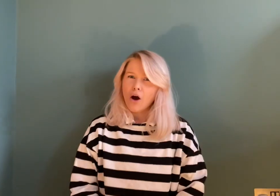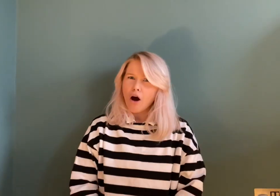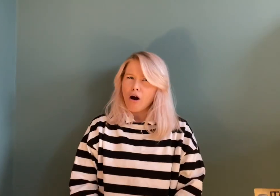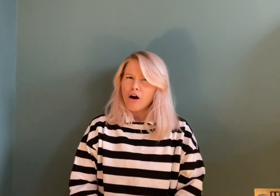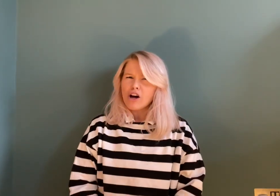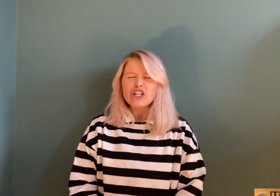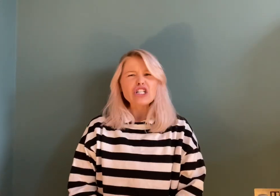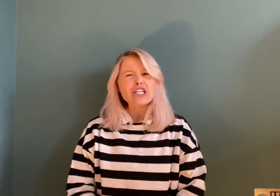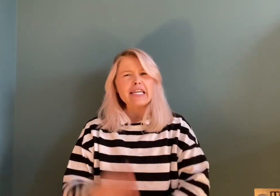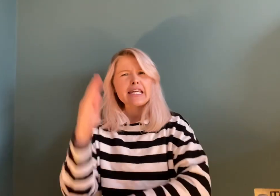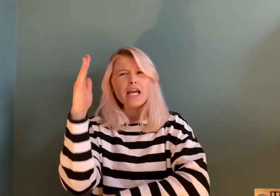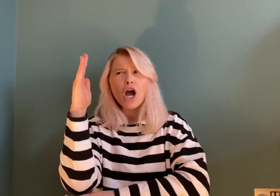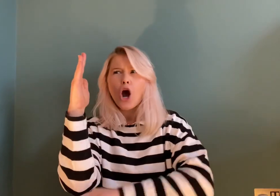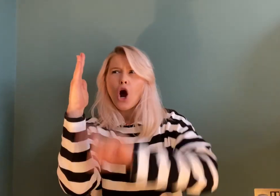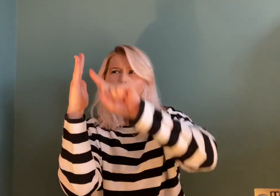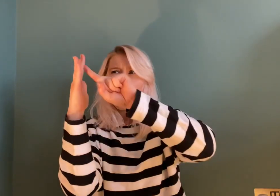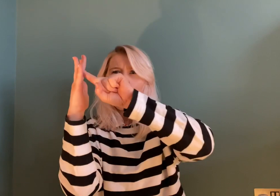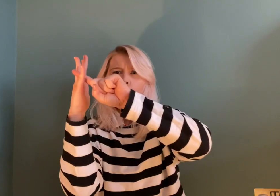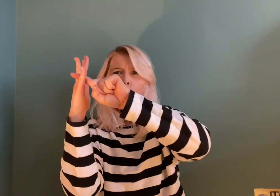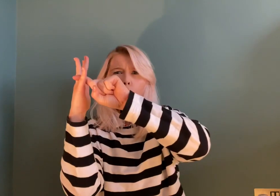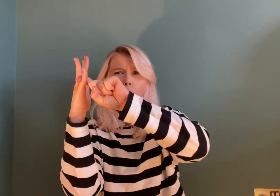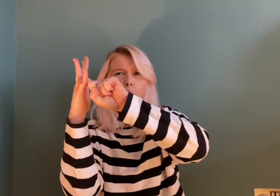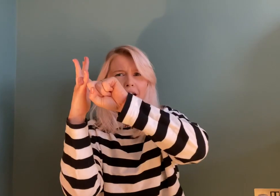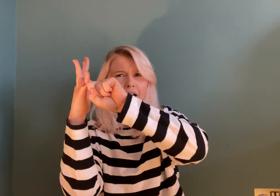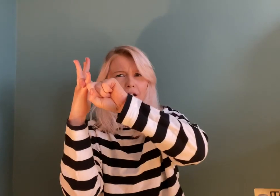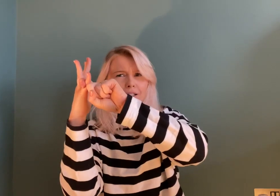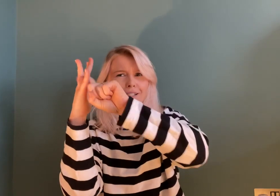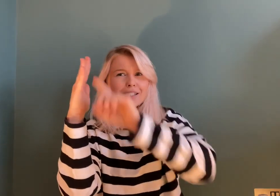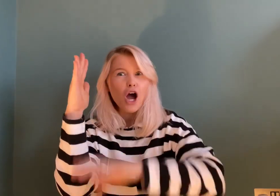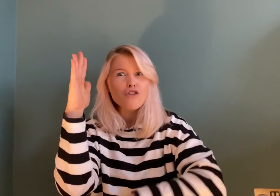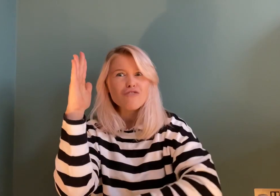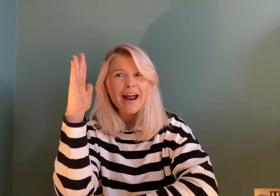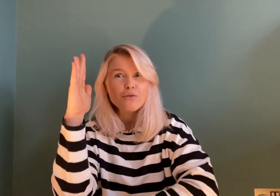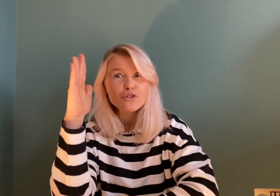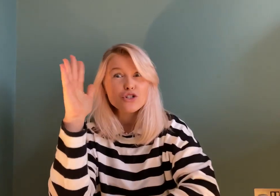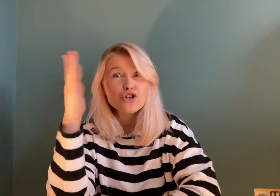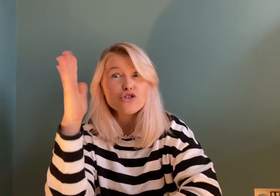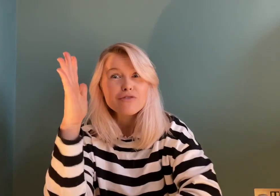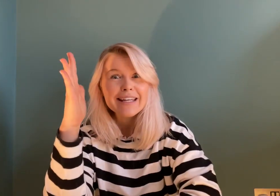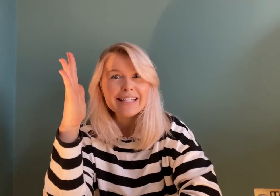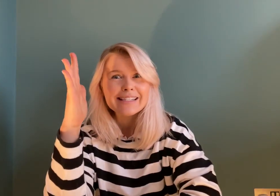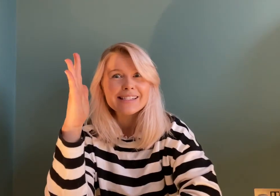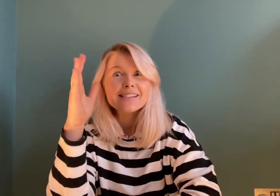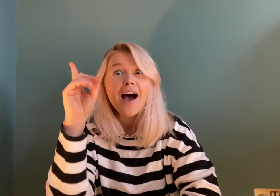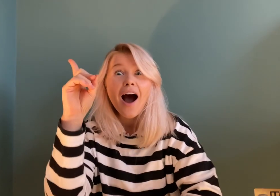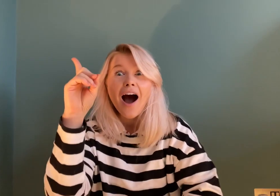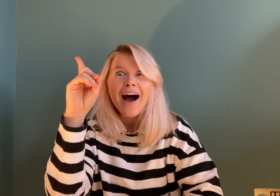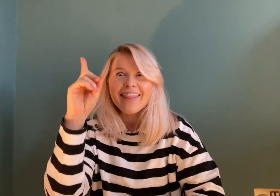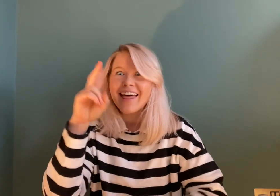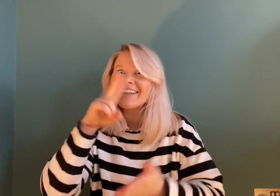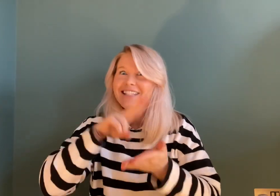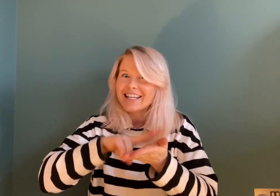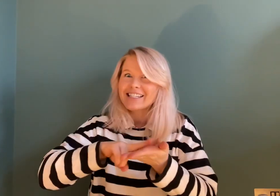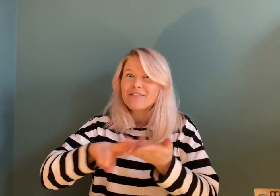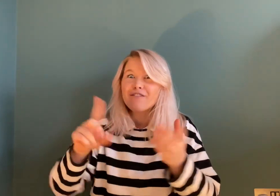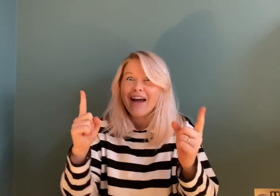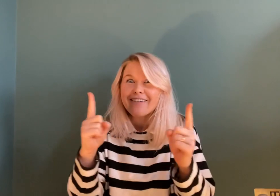She coils around trees. Then she's very